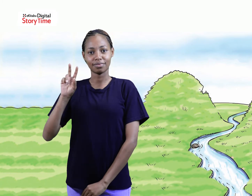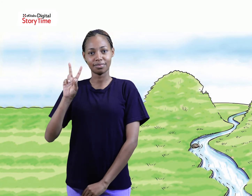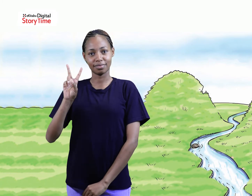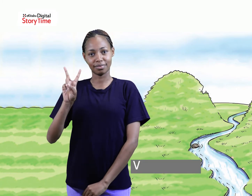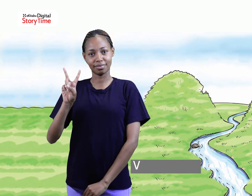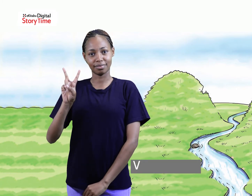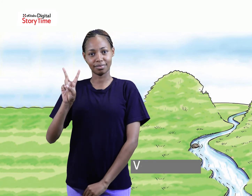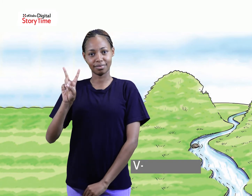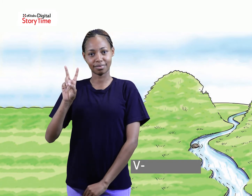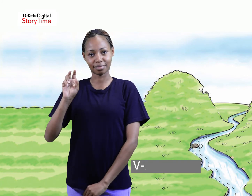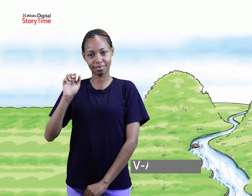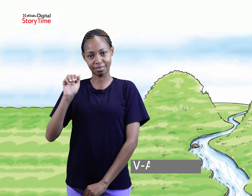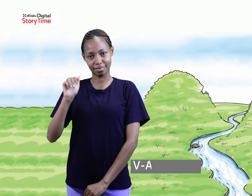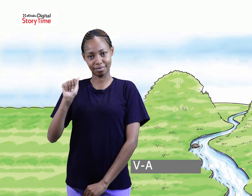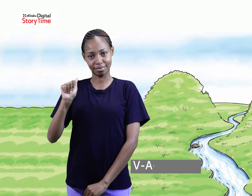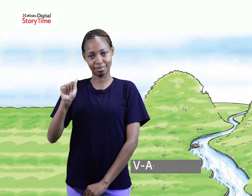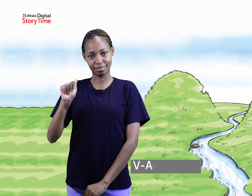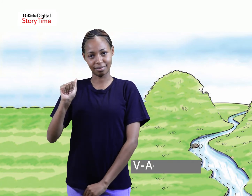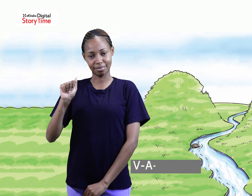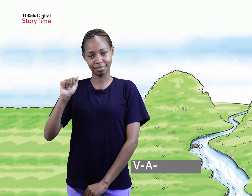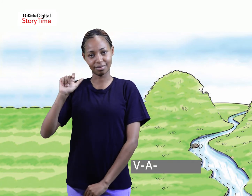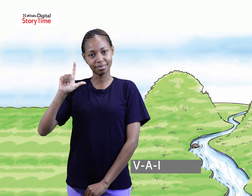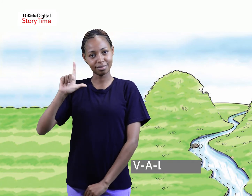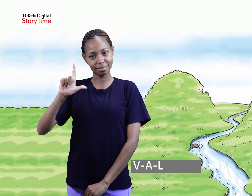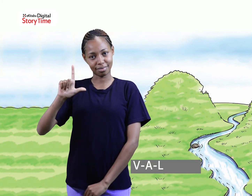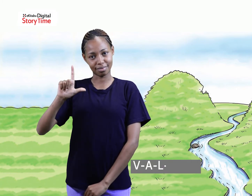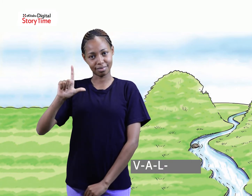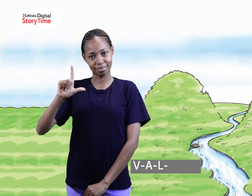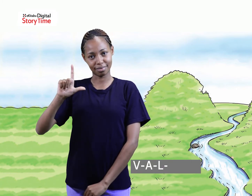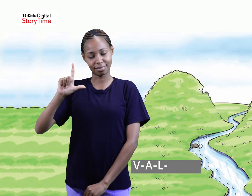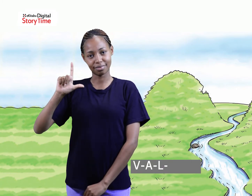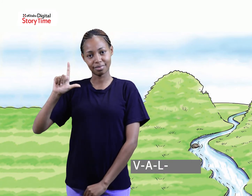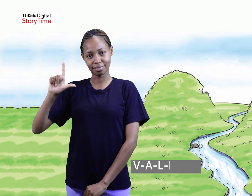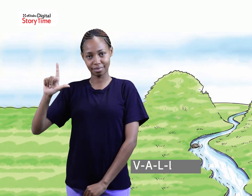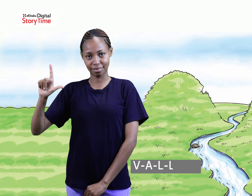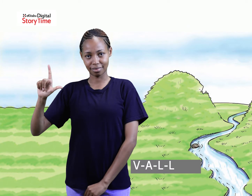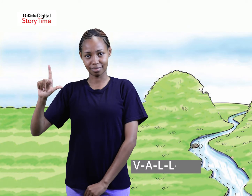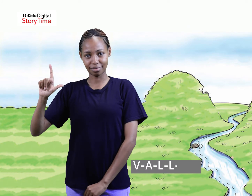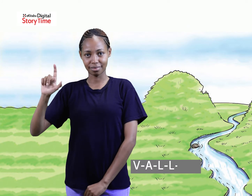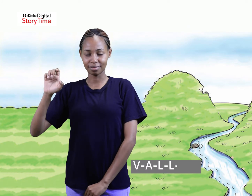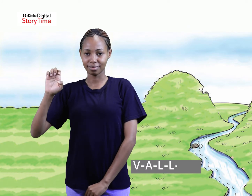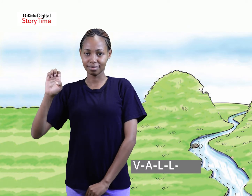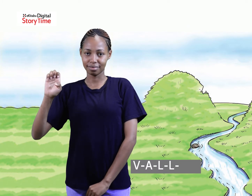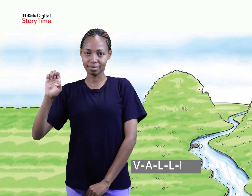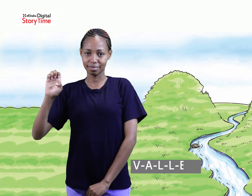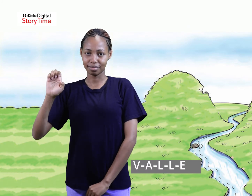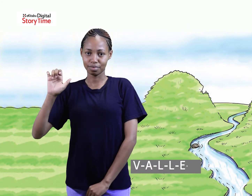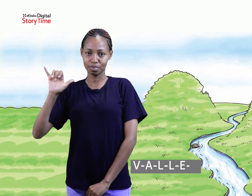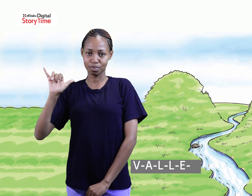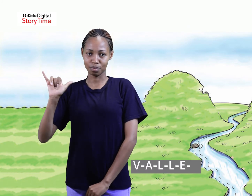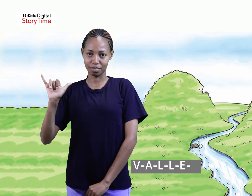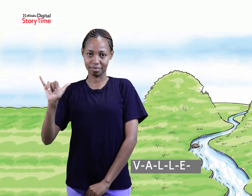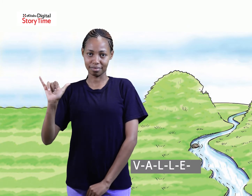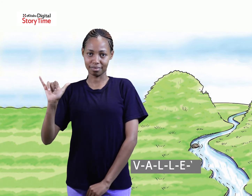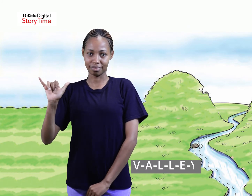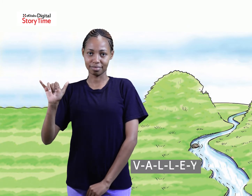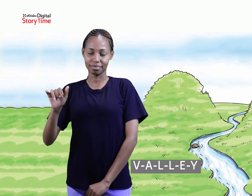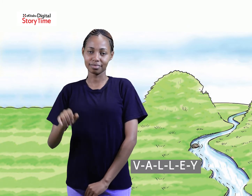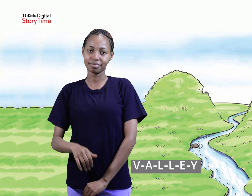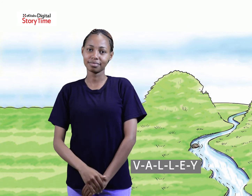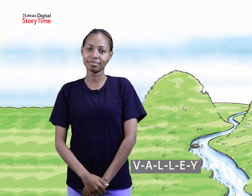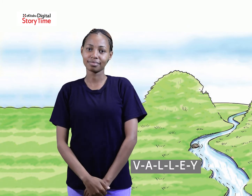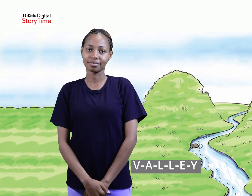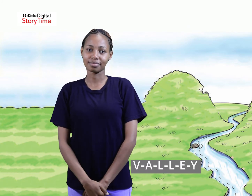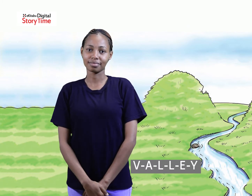H-I-L-L-S. Valley.